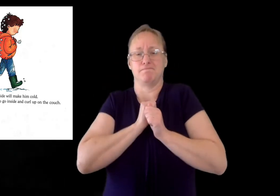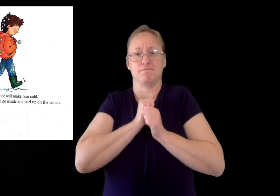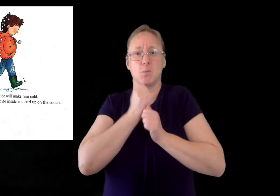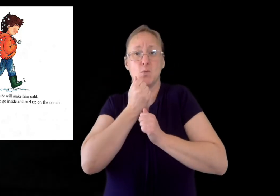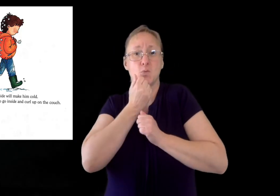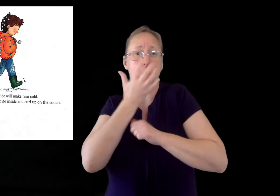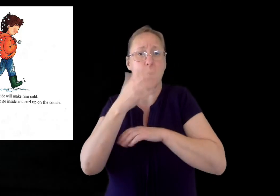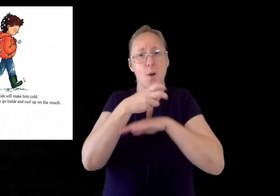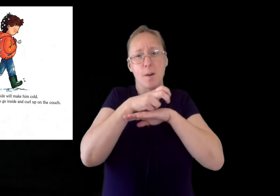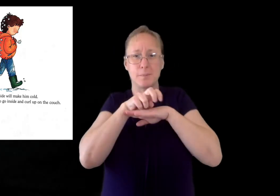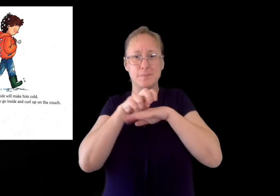the couch.